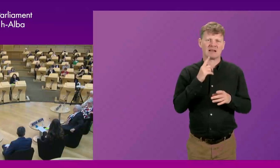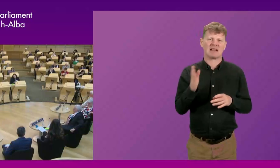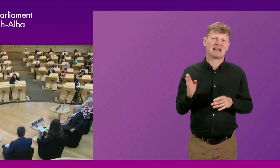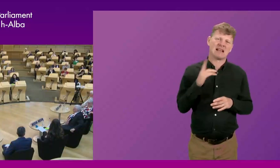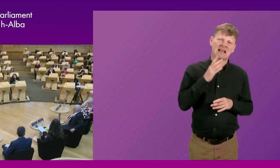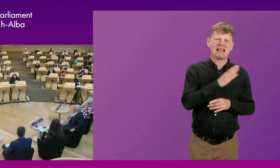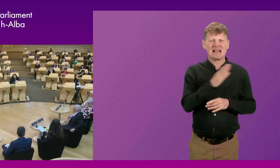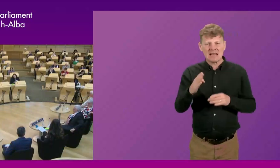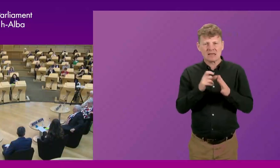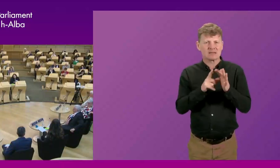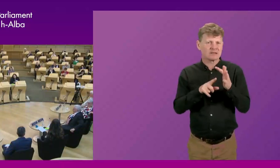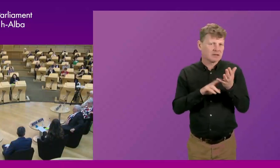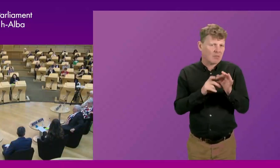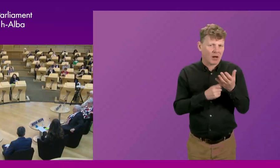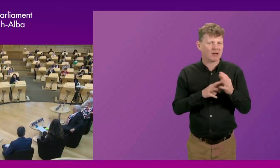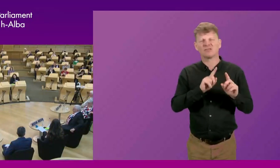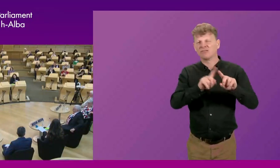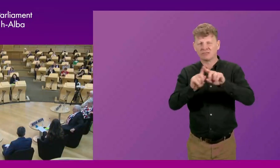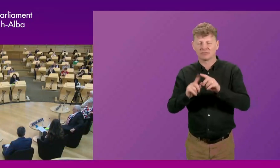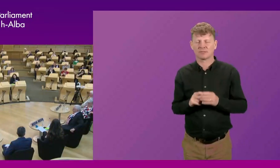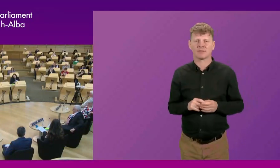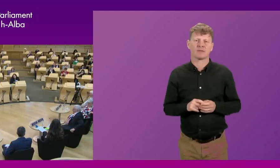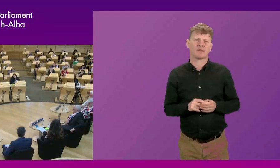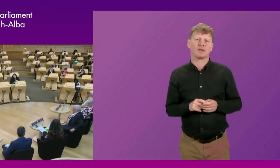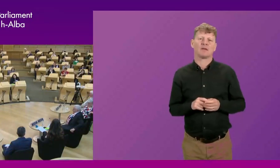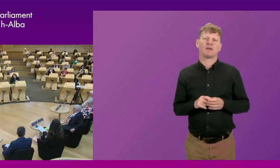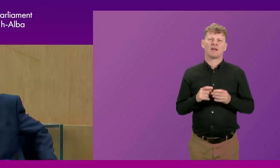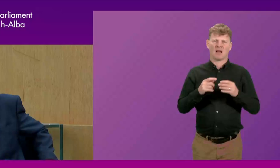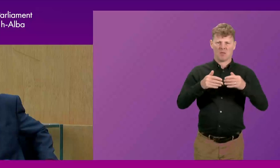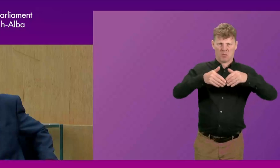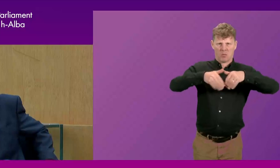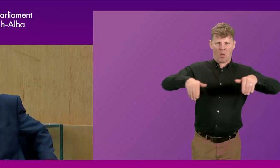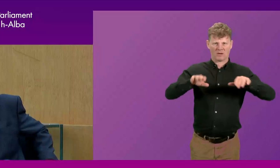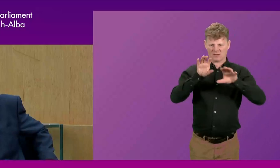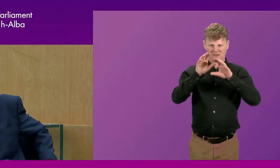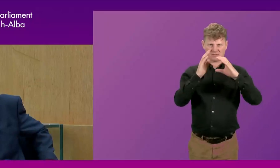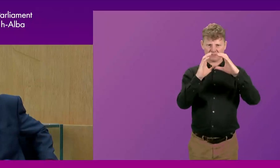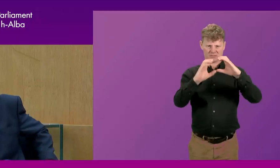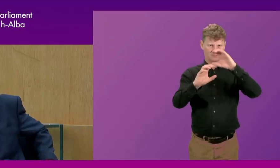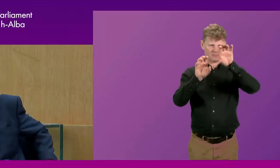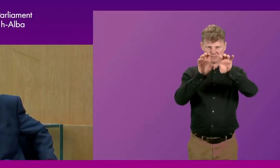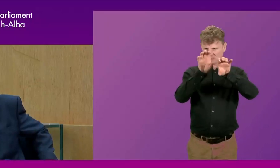And much of the decision making around the borders and the way that this was going to work was very, very political.